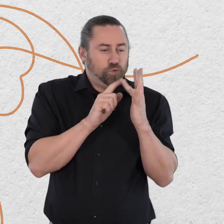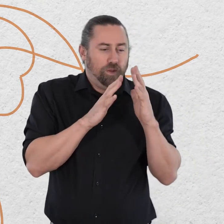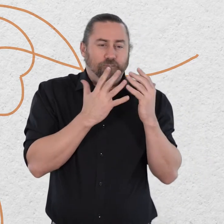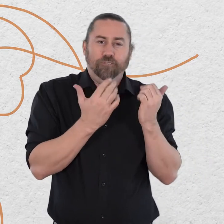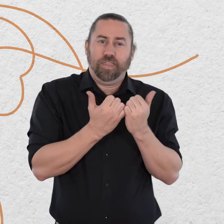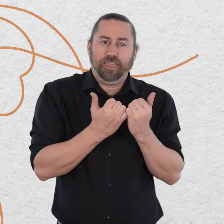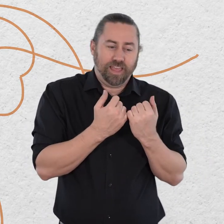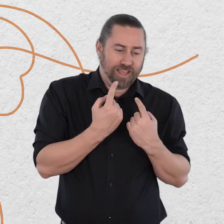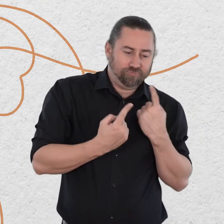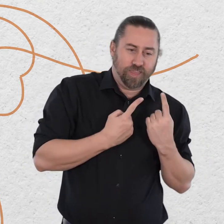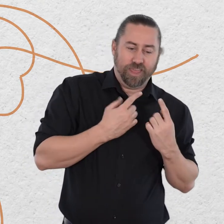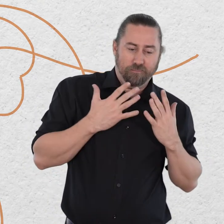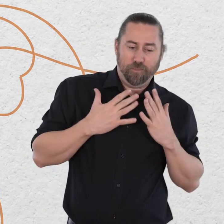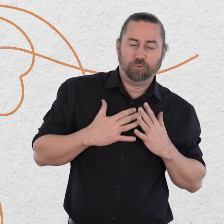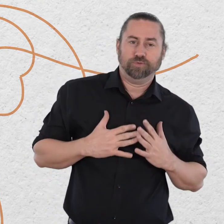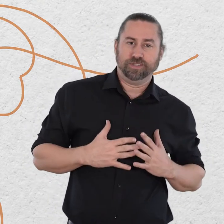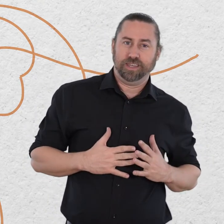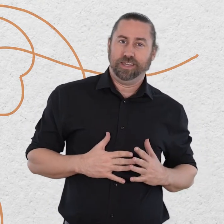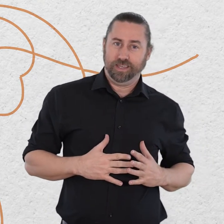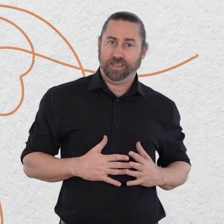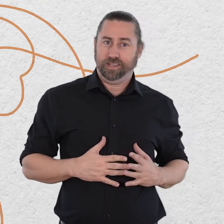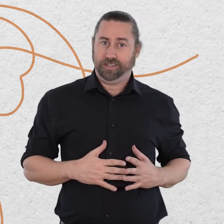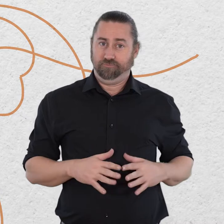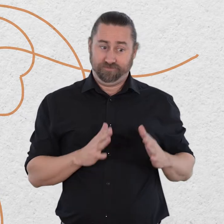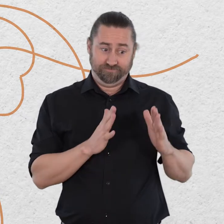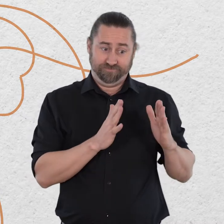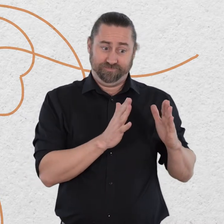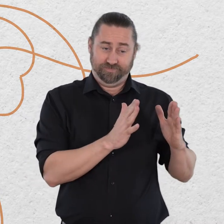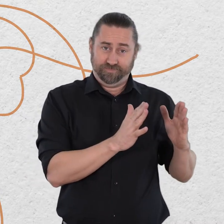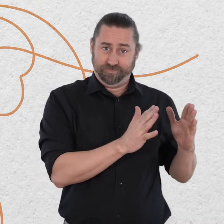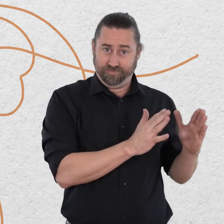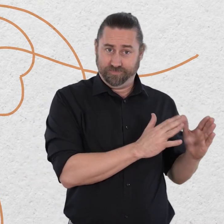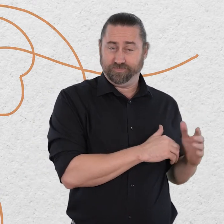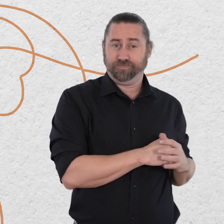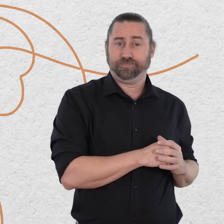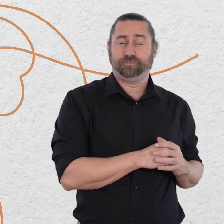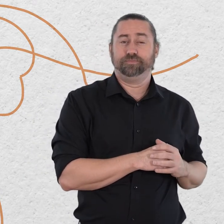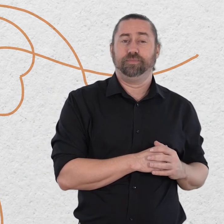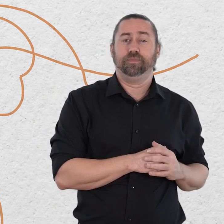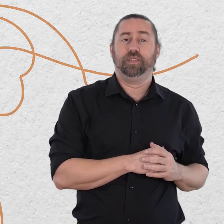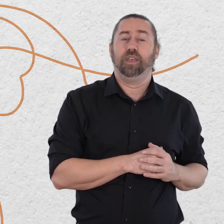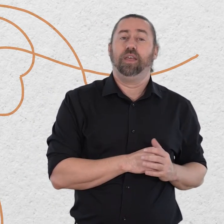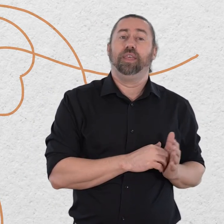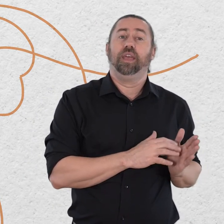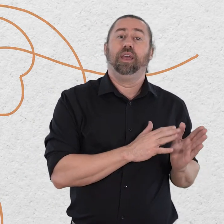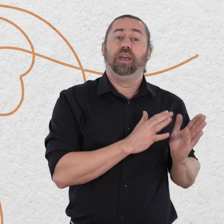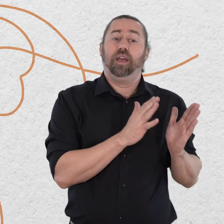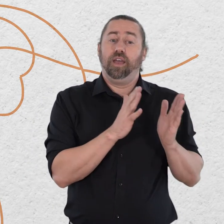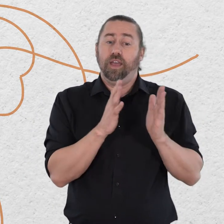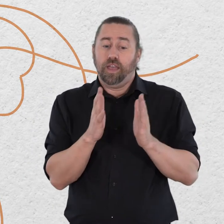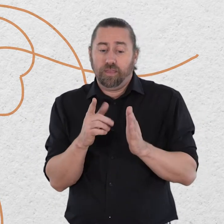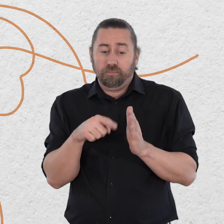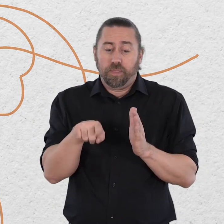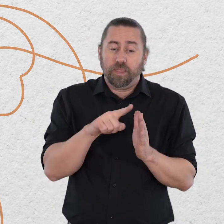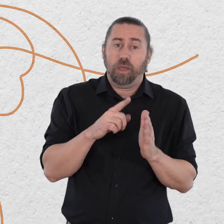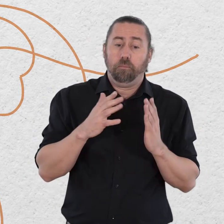and then gently letting that focus go and bringing to mind parts of the body or functions of the body